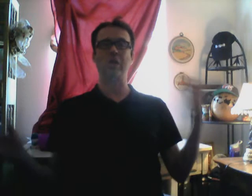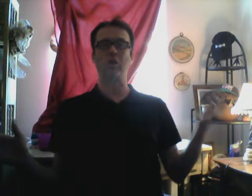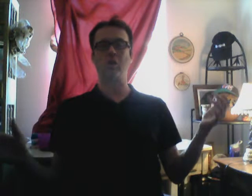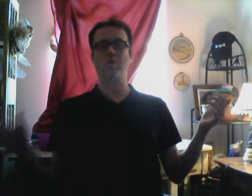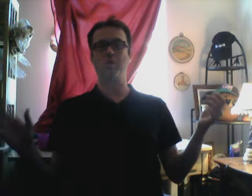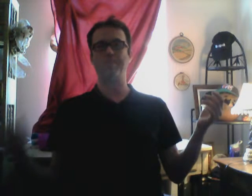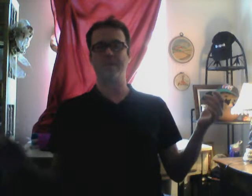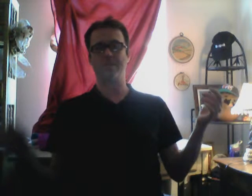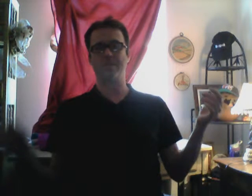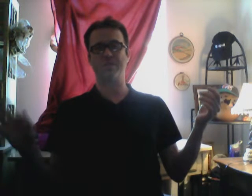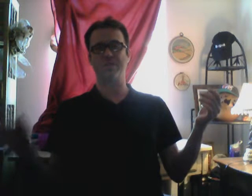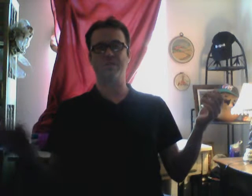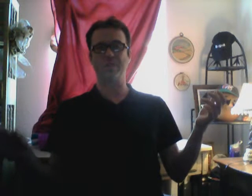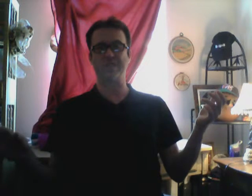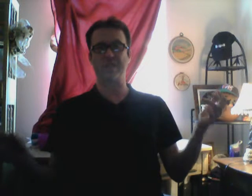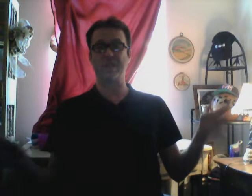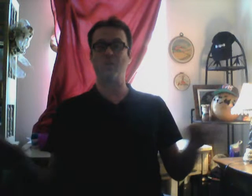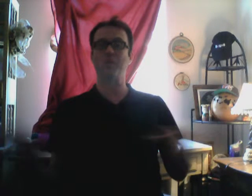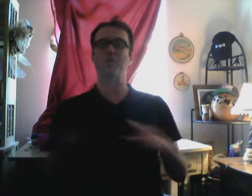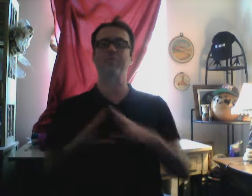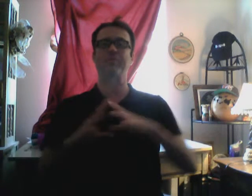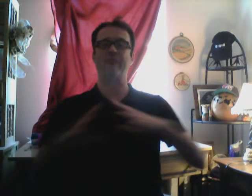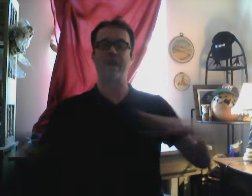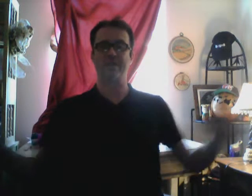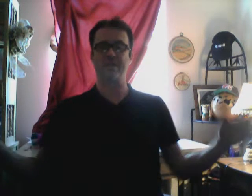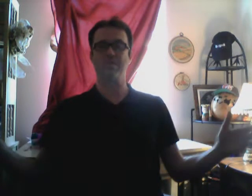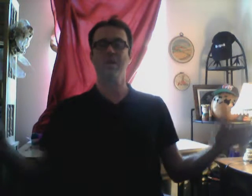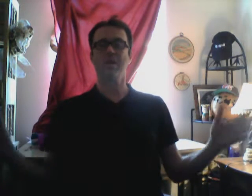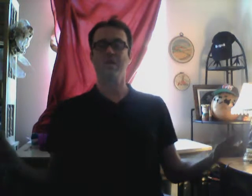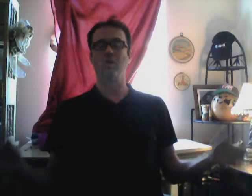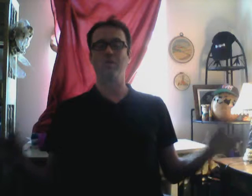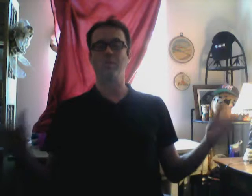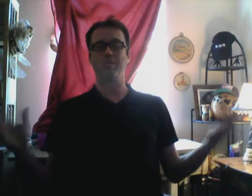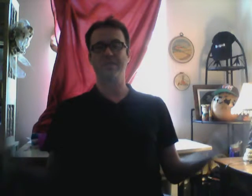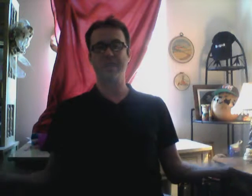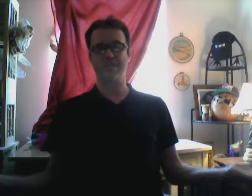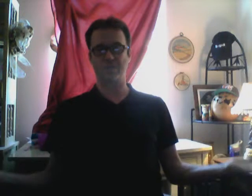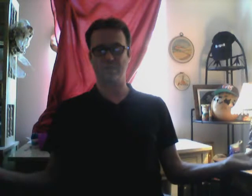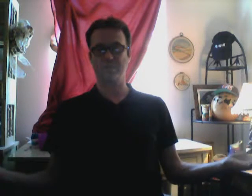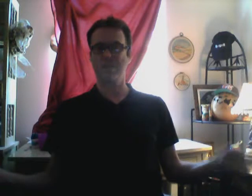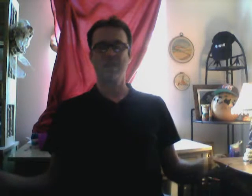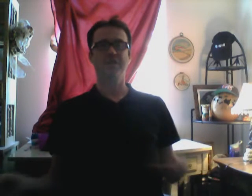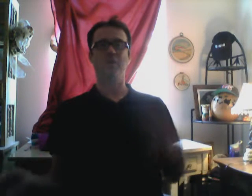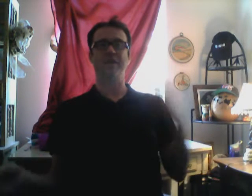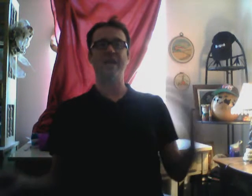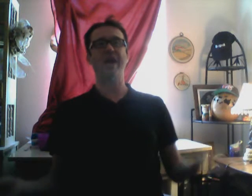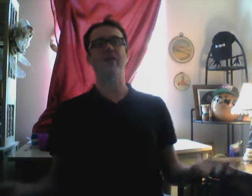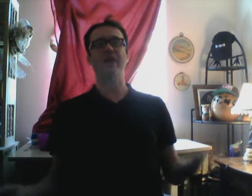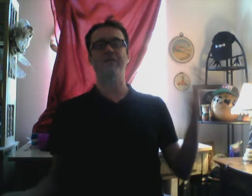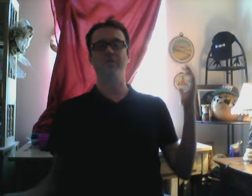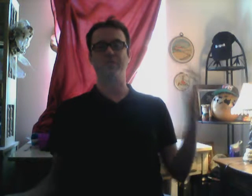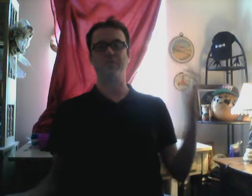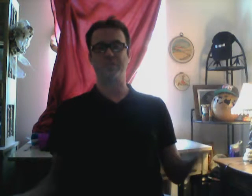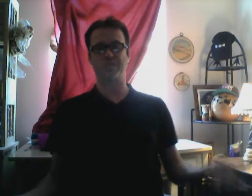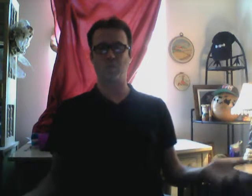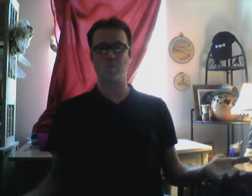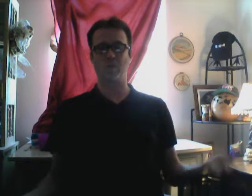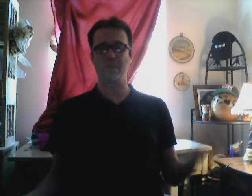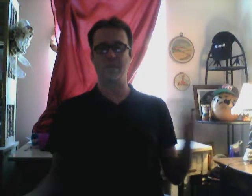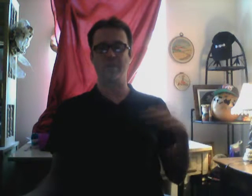global. Parishes. Of Louisiana. Which would provide. Global. Protection. So. And now. They have to destroy. The